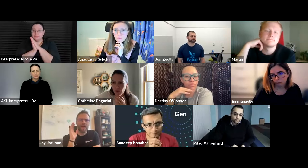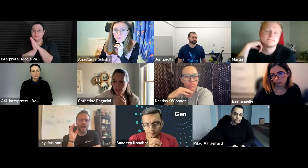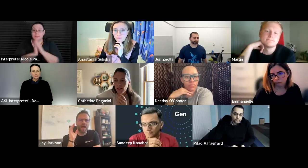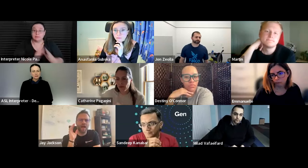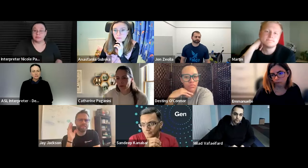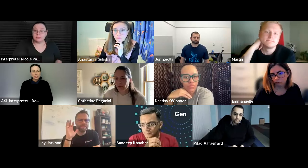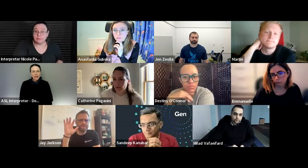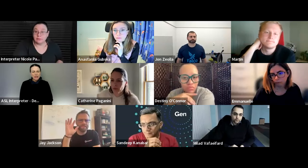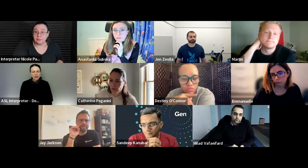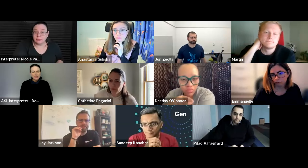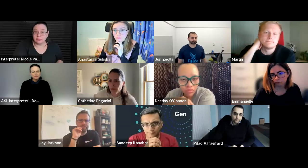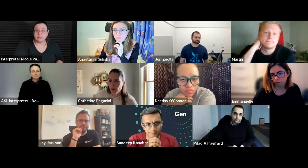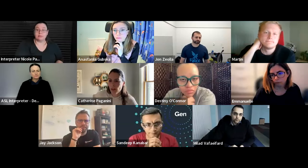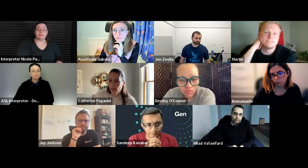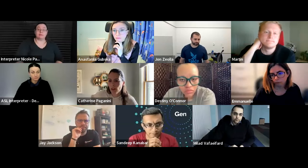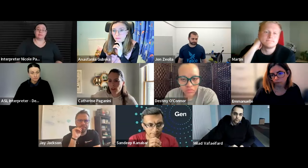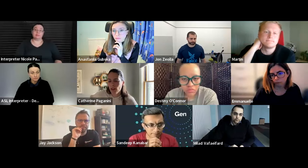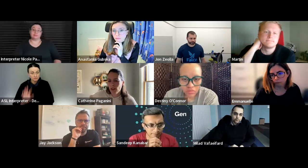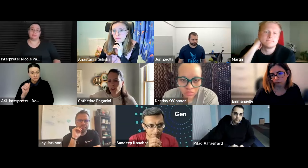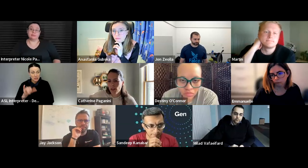yeah this is jay um